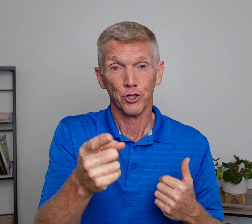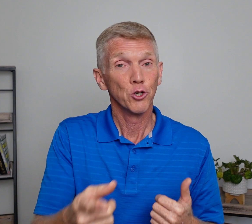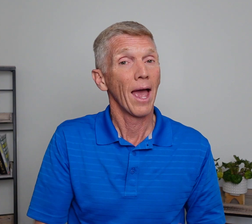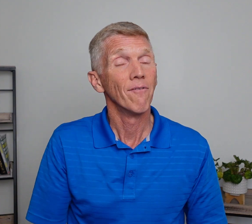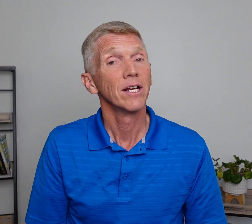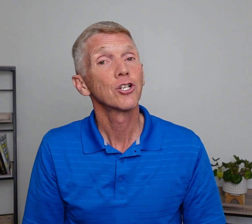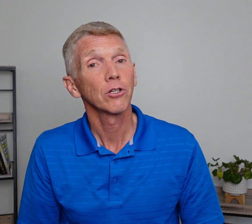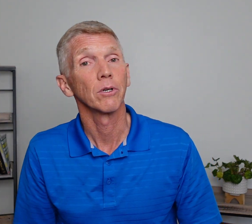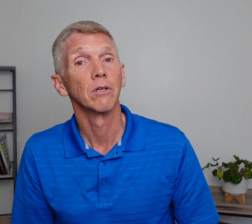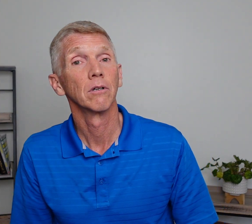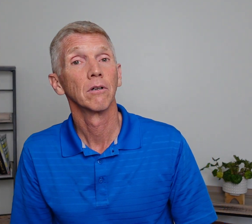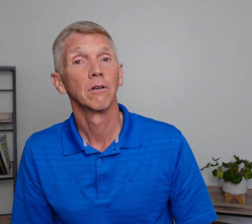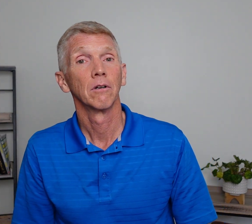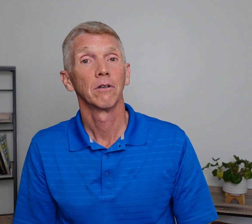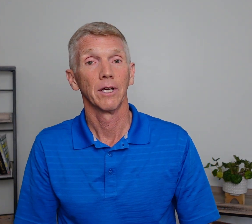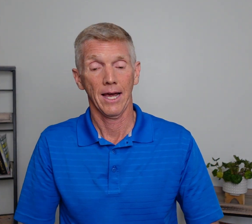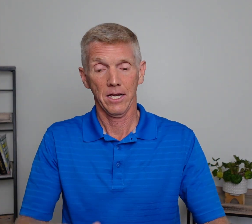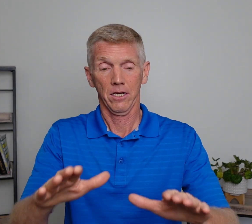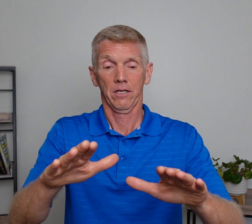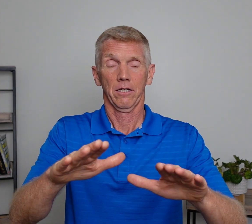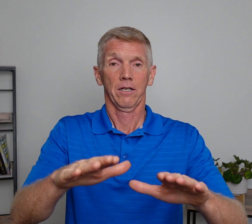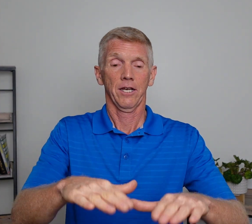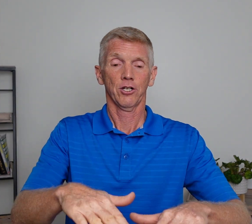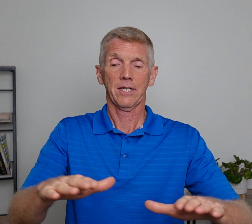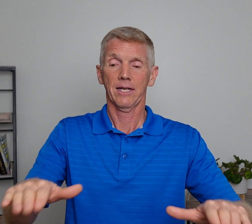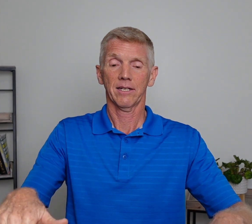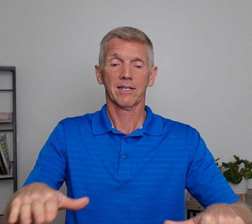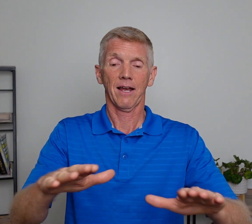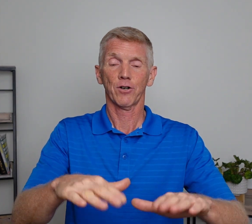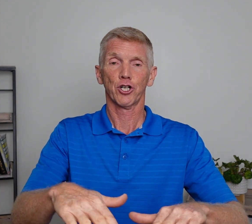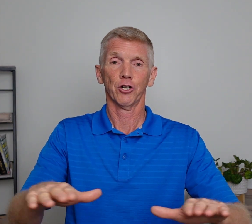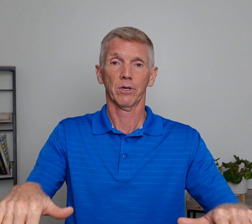do you have any children? Okay? Here's kids. This is the sign for children.